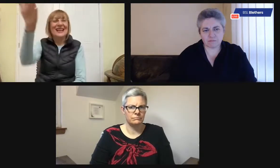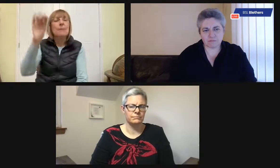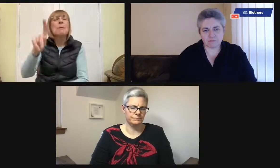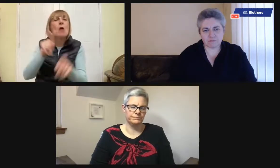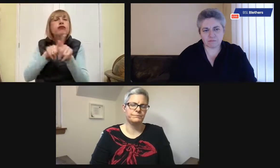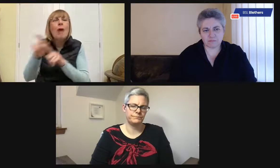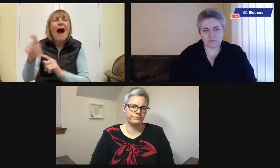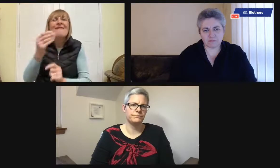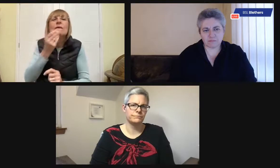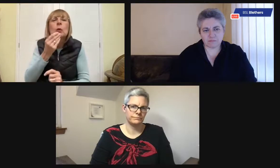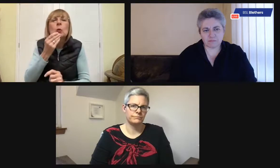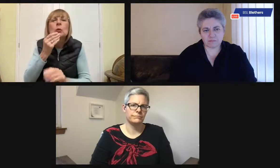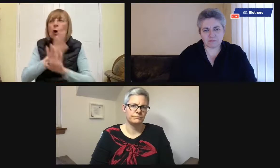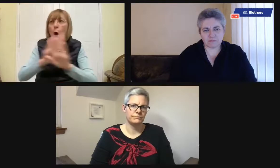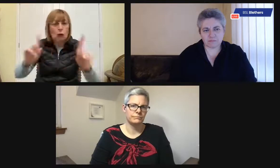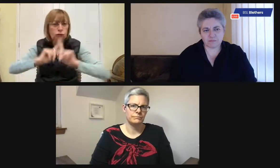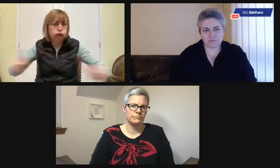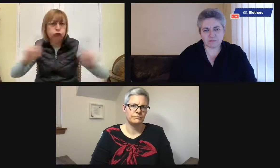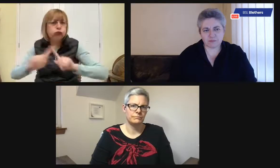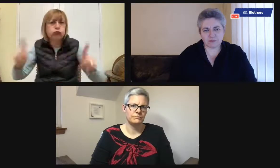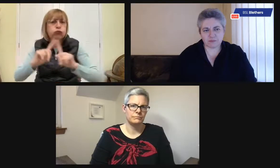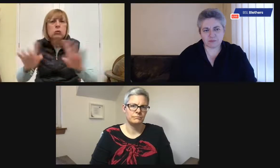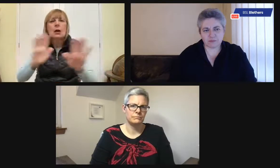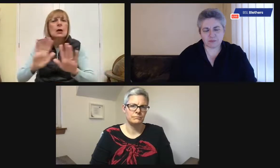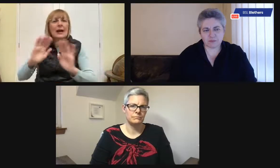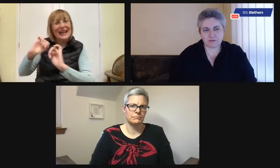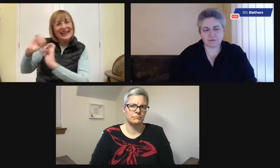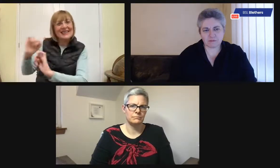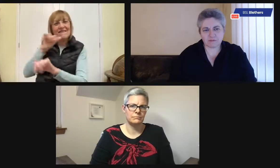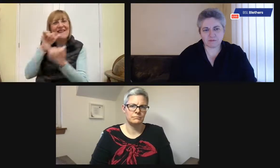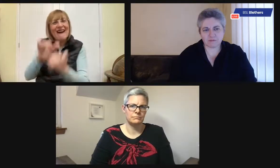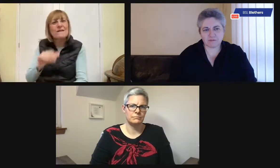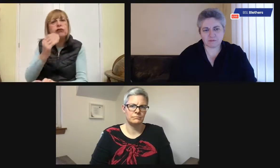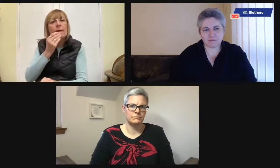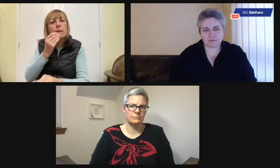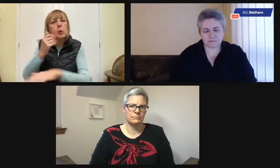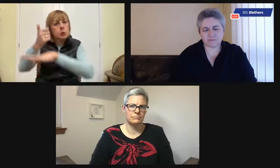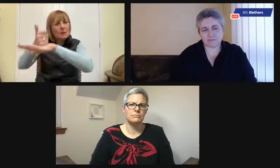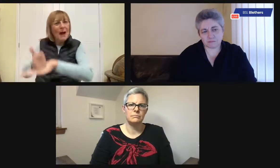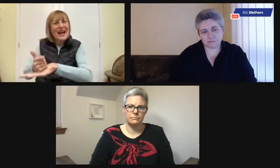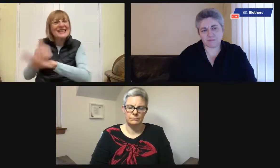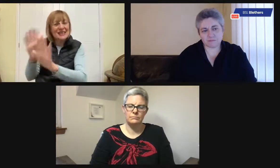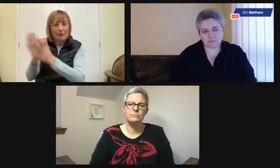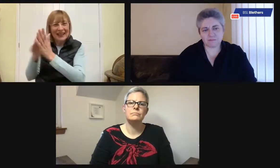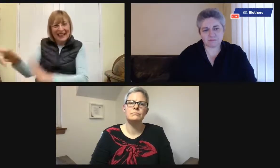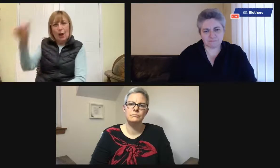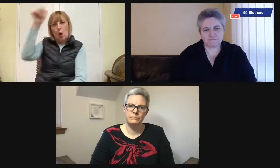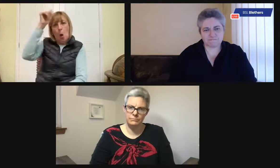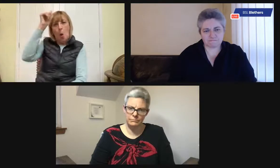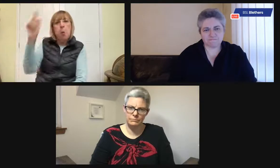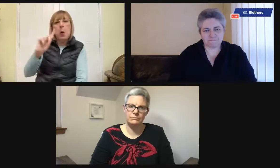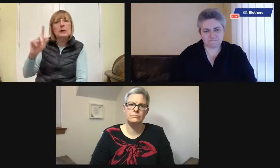of the things that you might need to eat every day. So not all of the different foods that are in the fridge, but